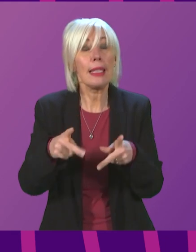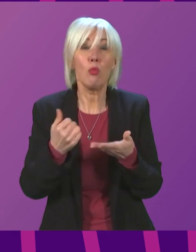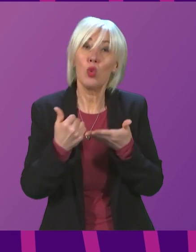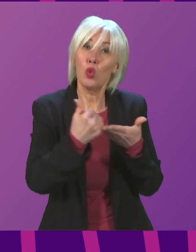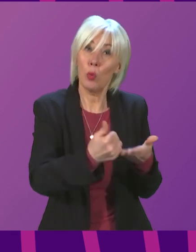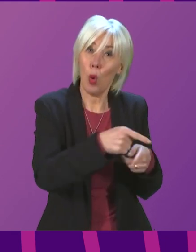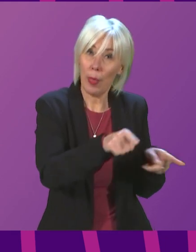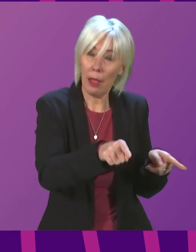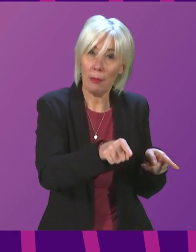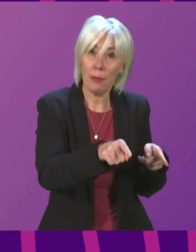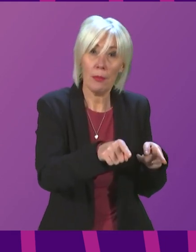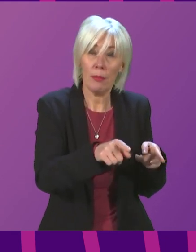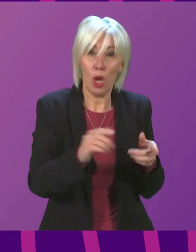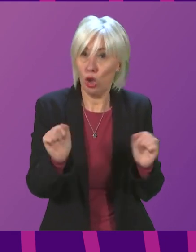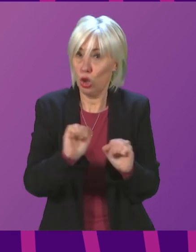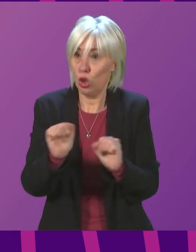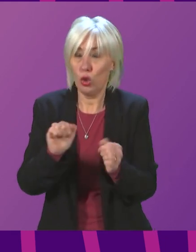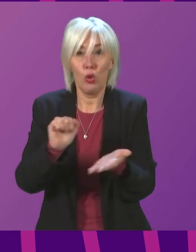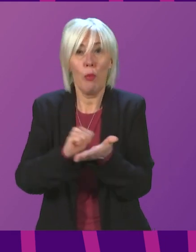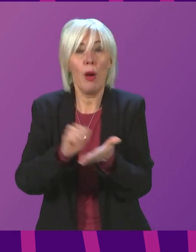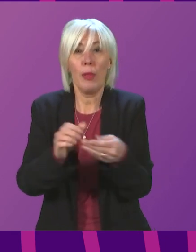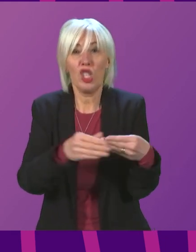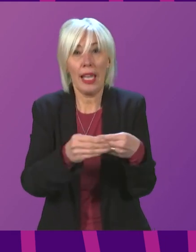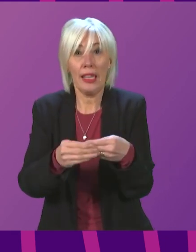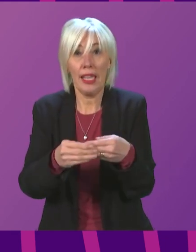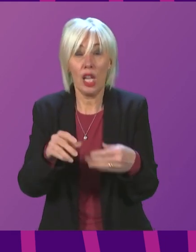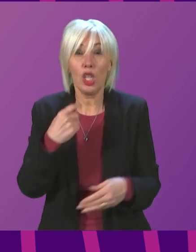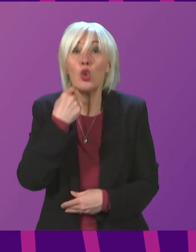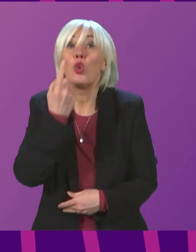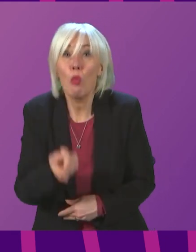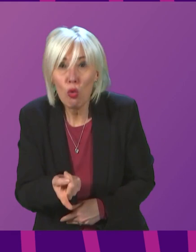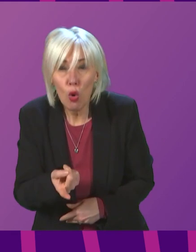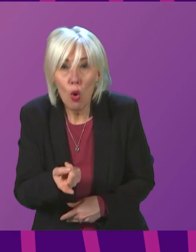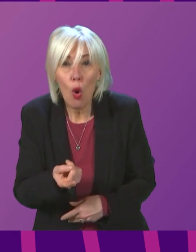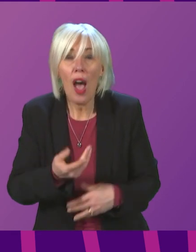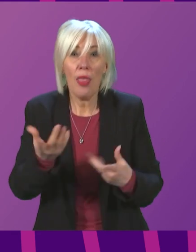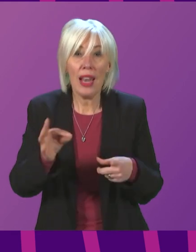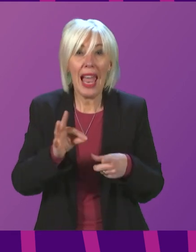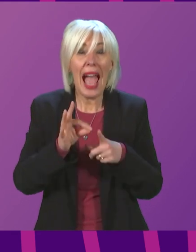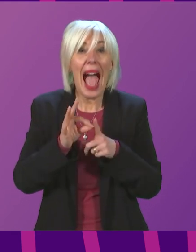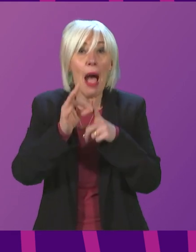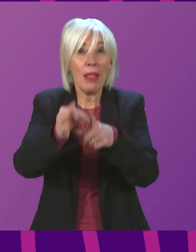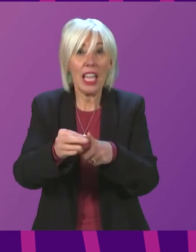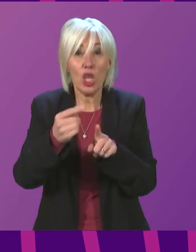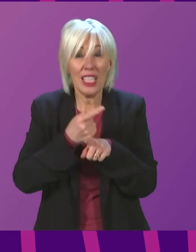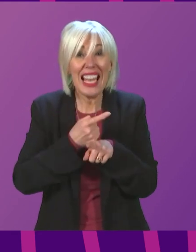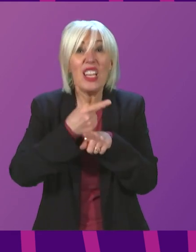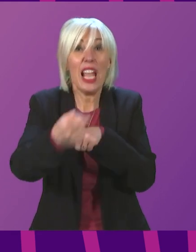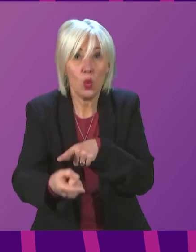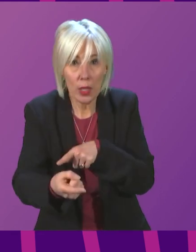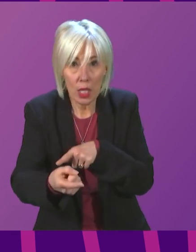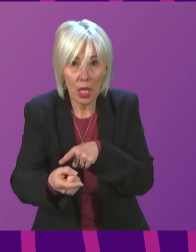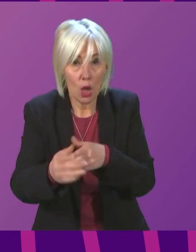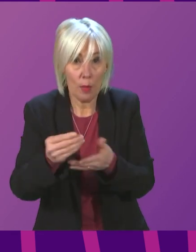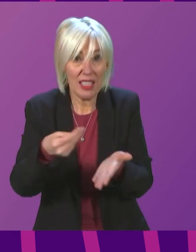won't even publish its guidelines until tomorrow, and applications won't open for another week, never mind dispersal of the